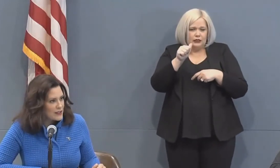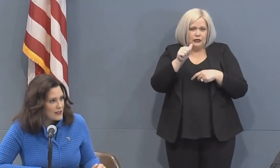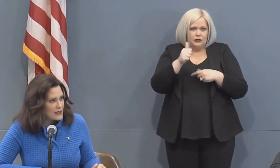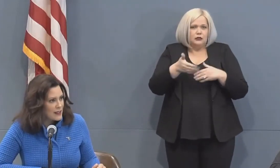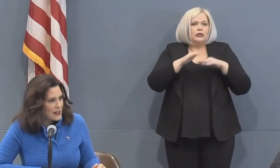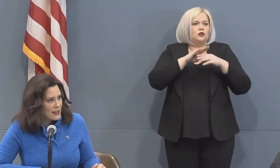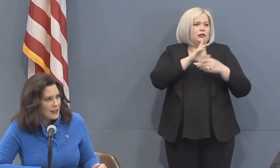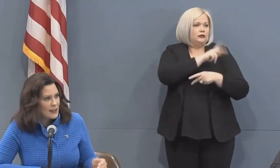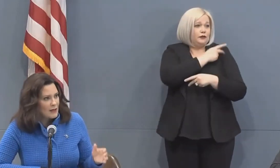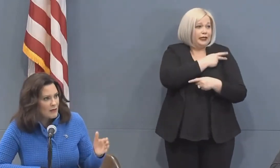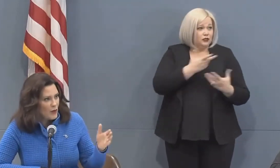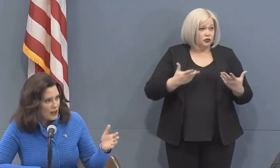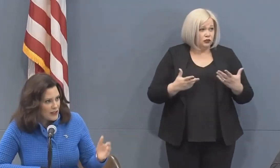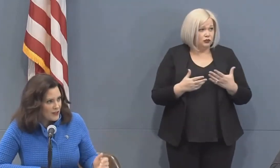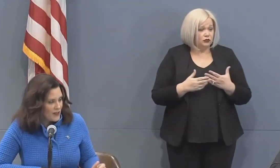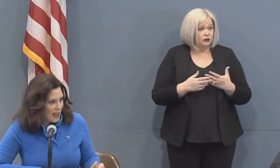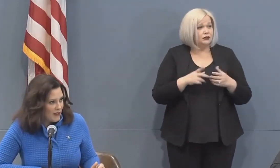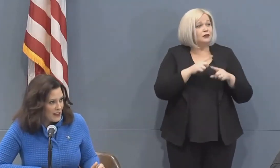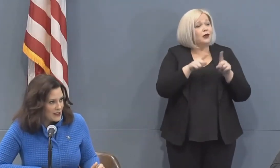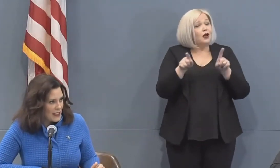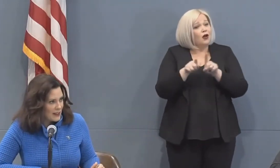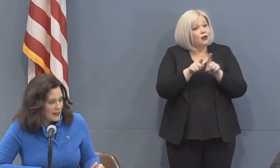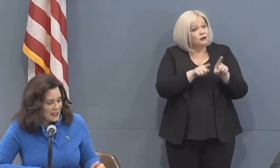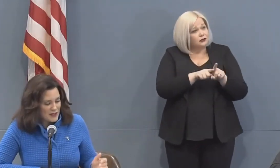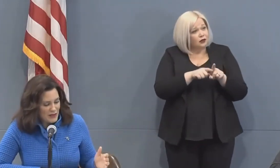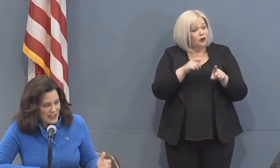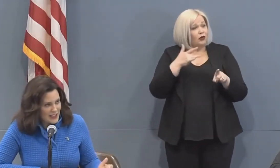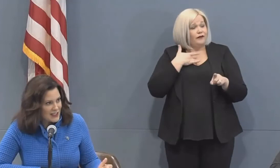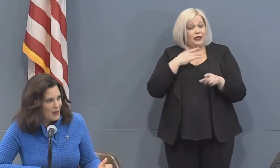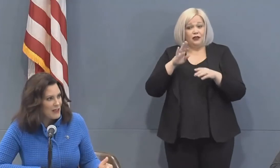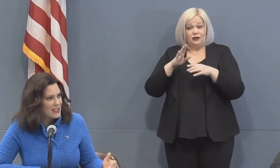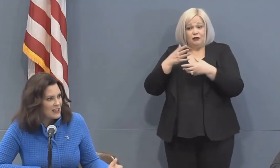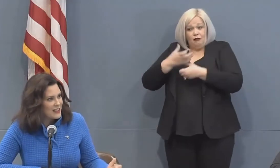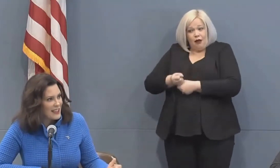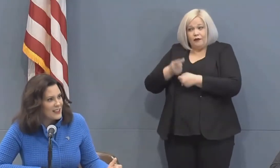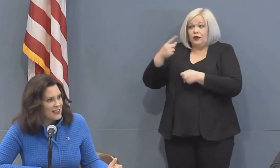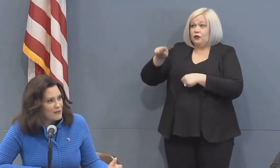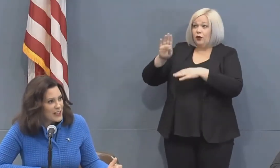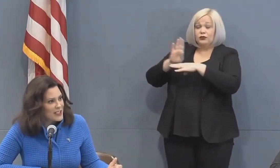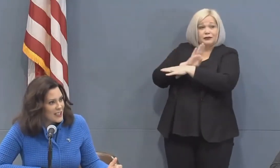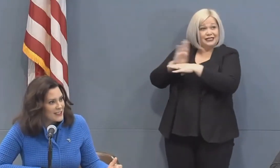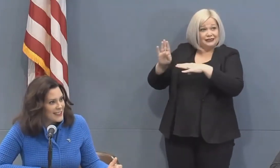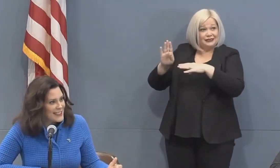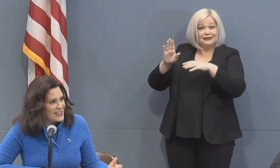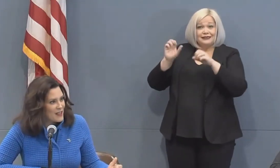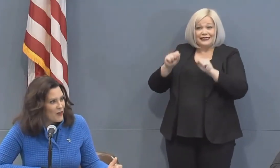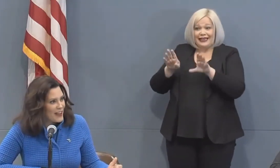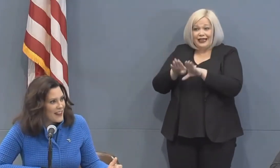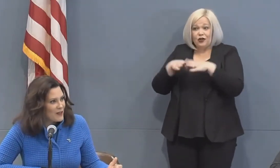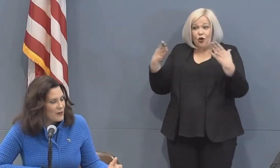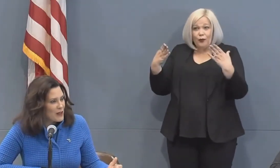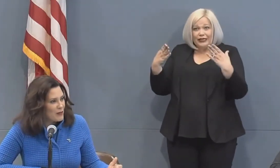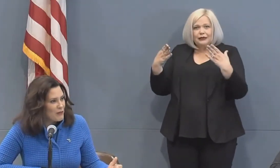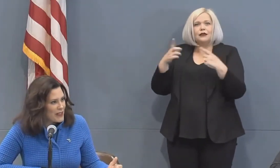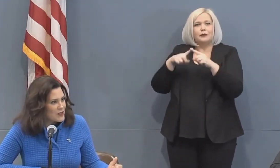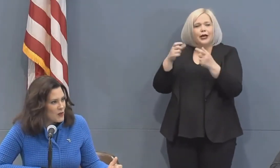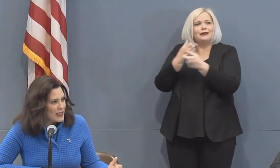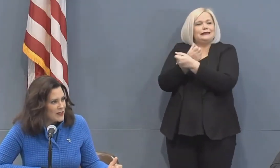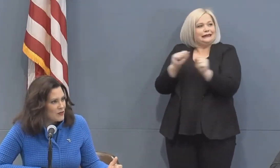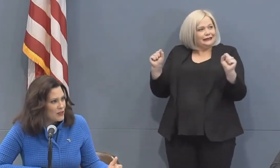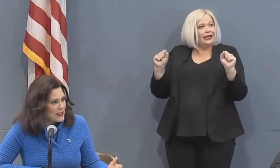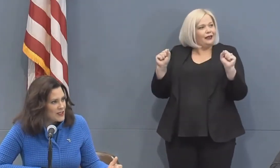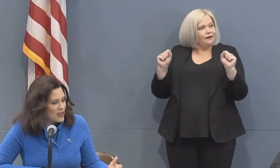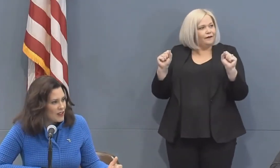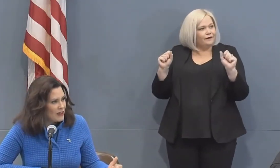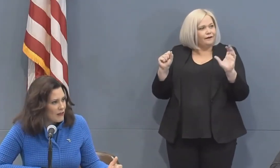know increases but we also have to have confidence that these businesses can be duck can be conducted in a safe way and that would be the best